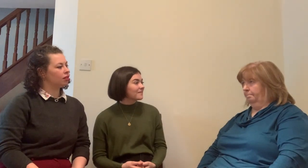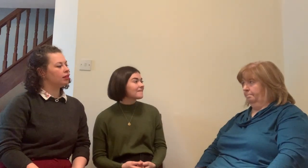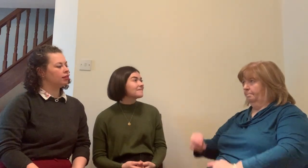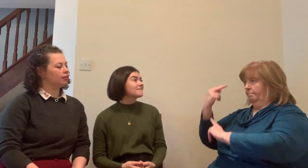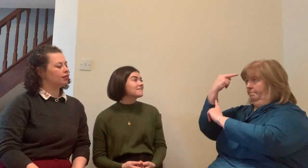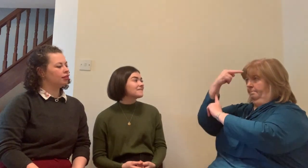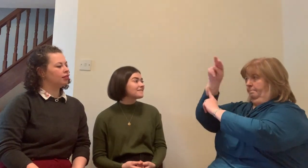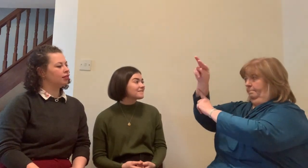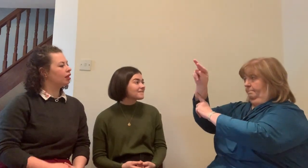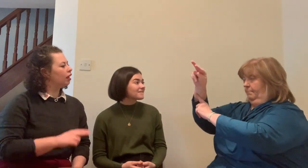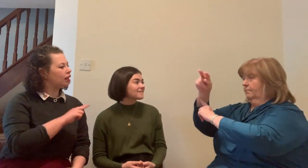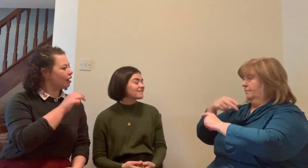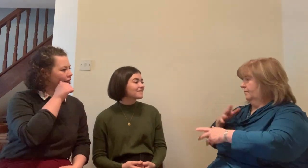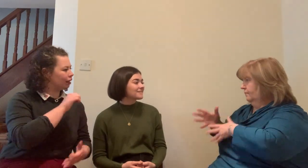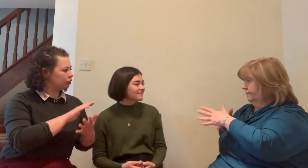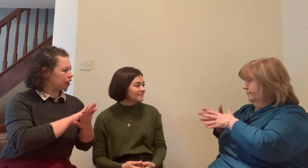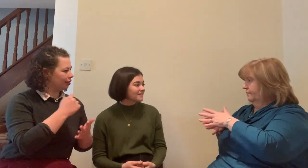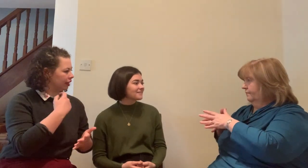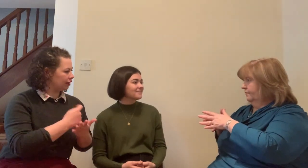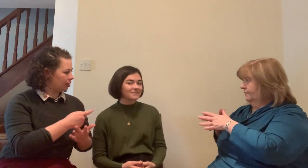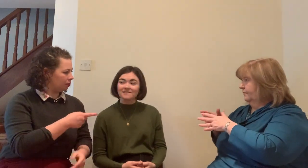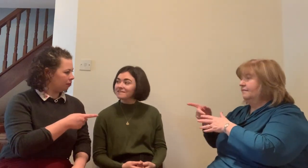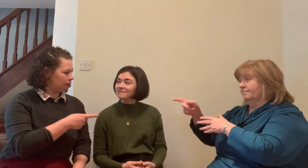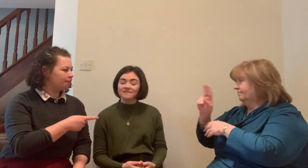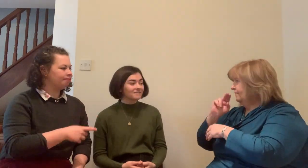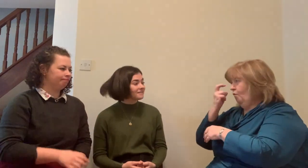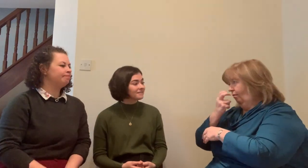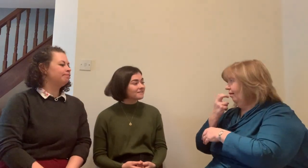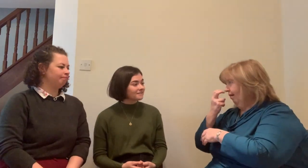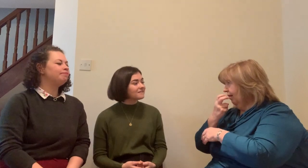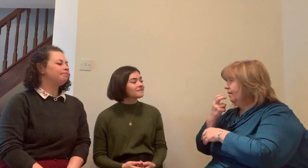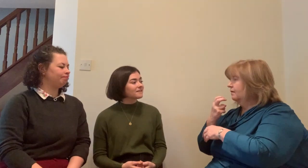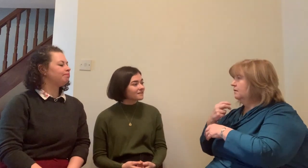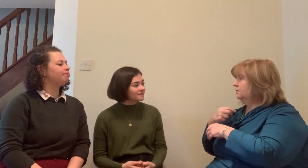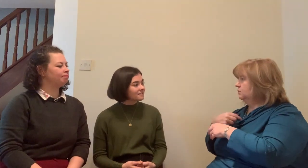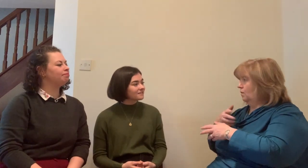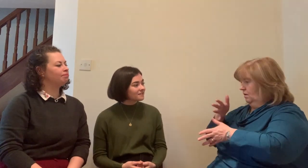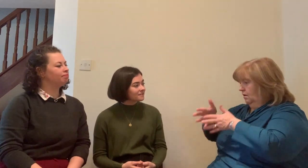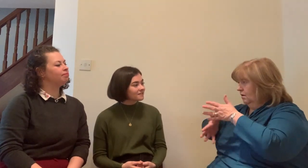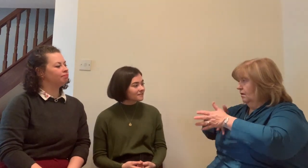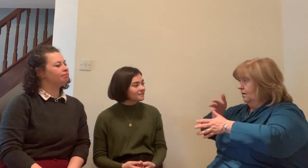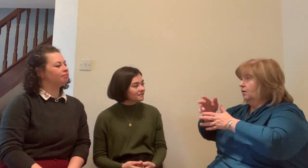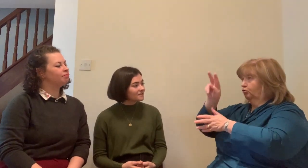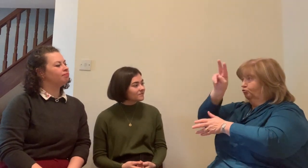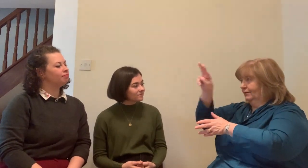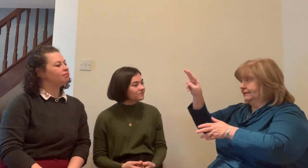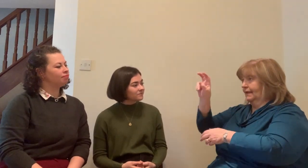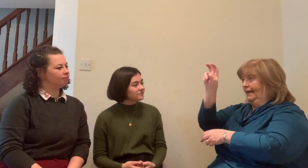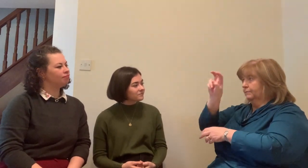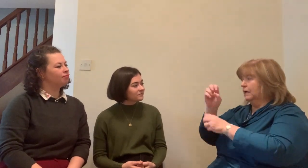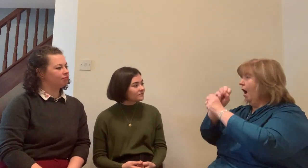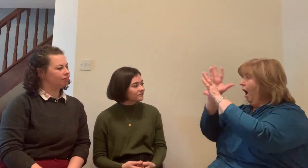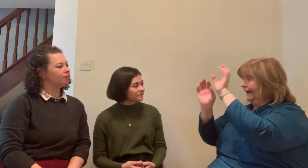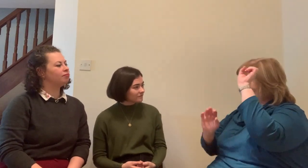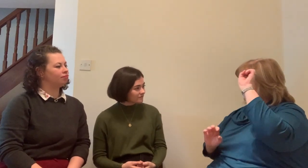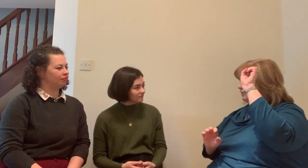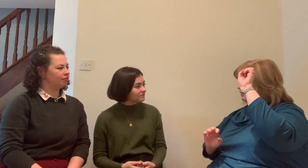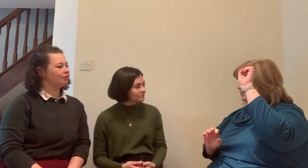I think it was at the IDSAGM where he came up to make a comment and the audience were, they